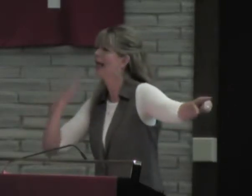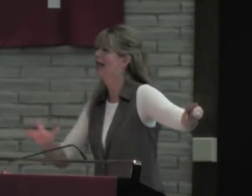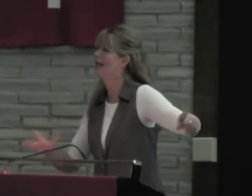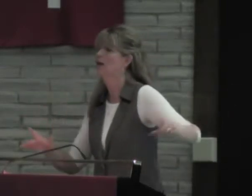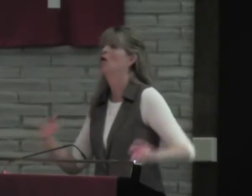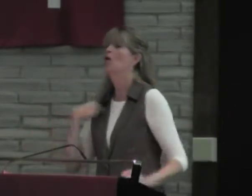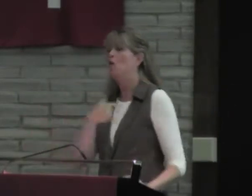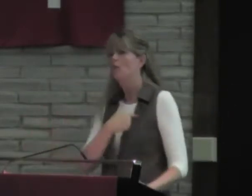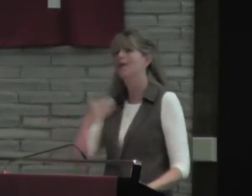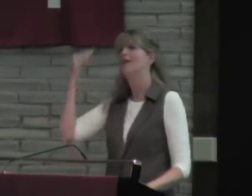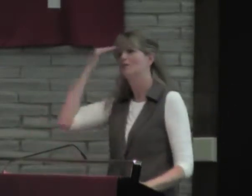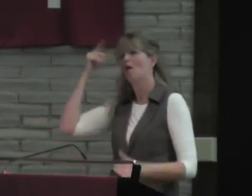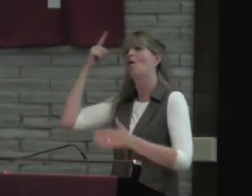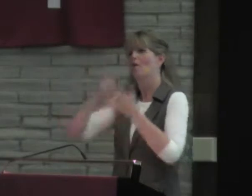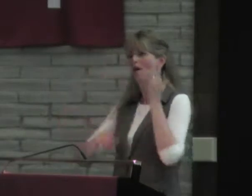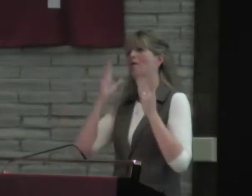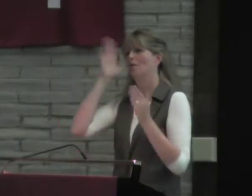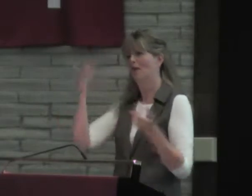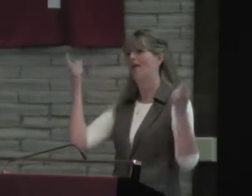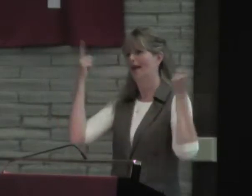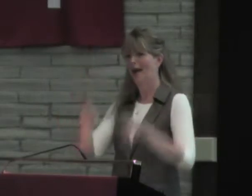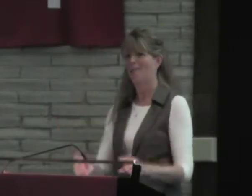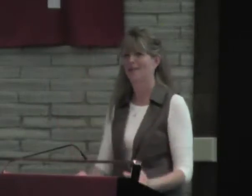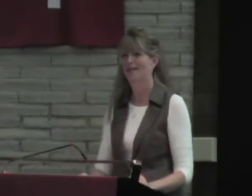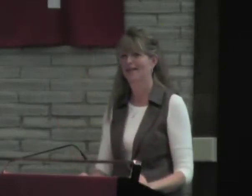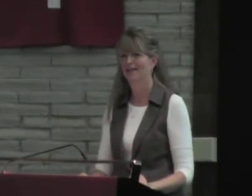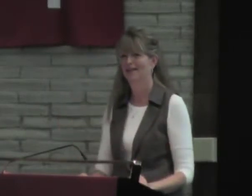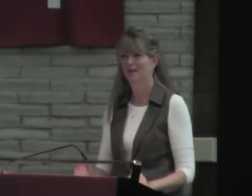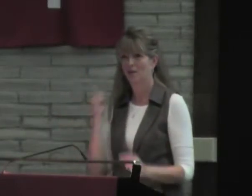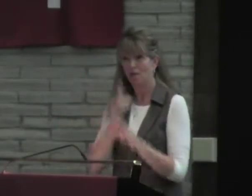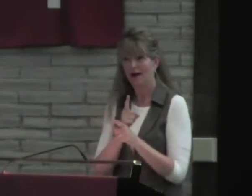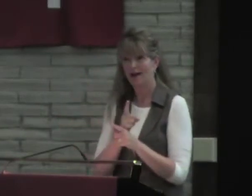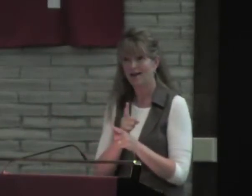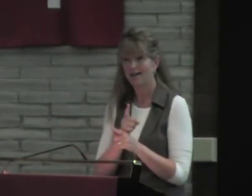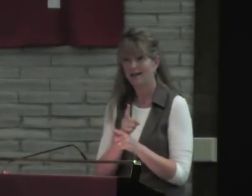lucky, lucky. But we know what will happen. Right?